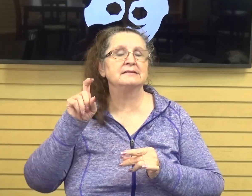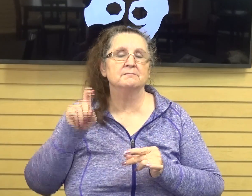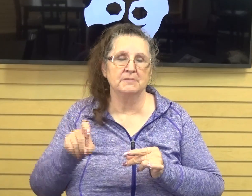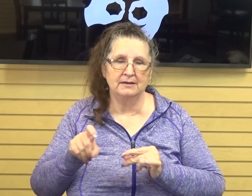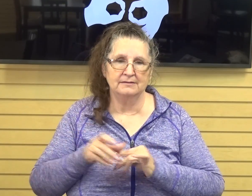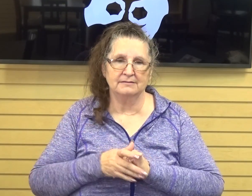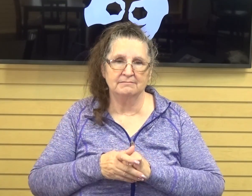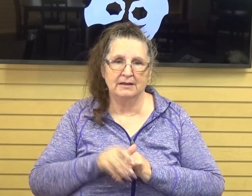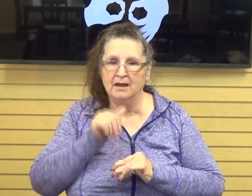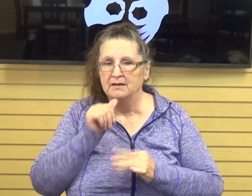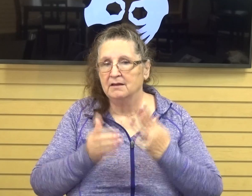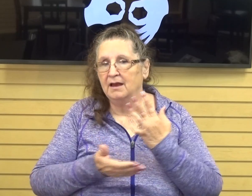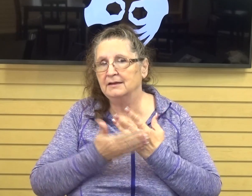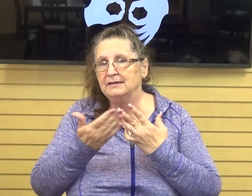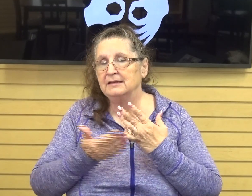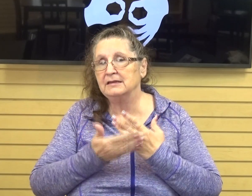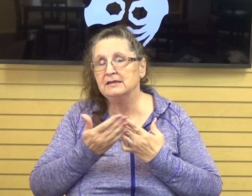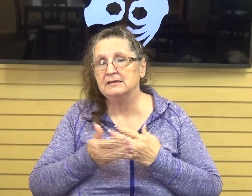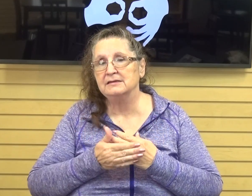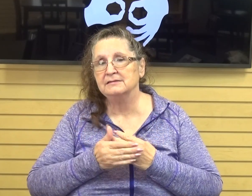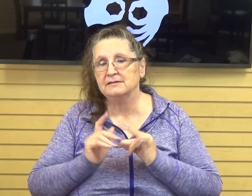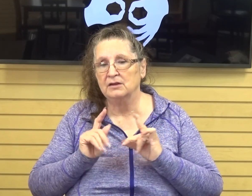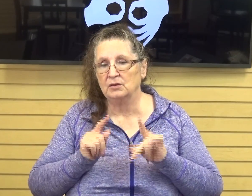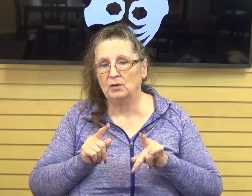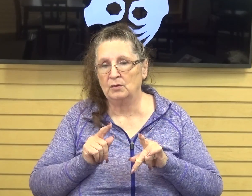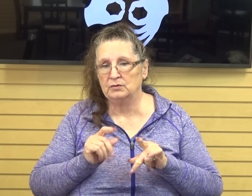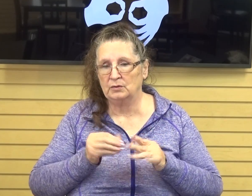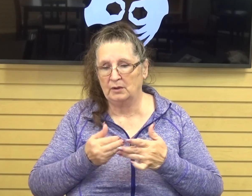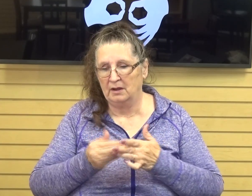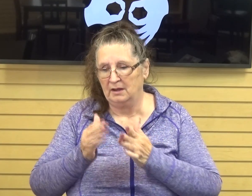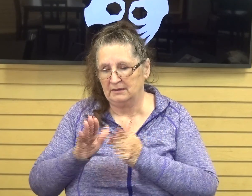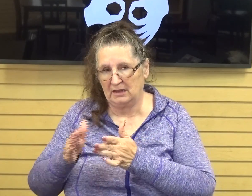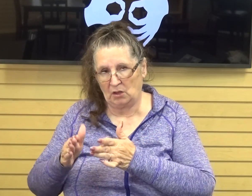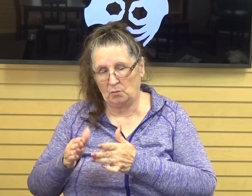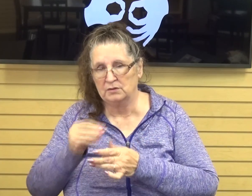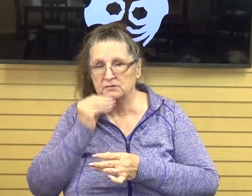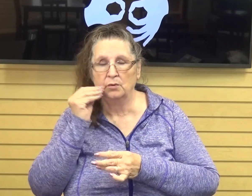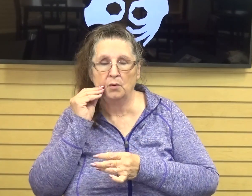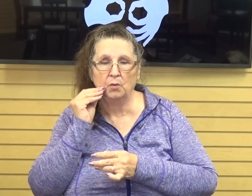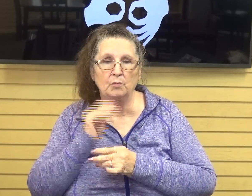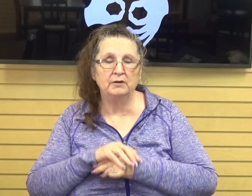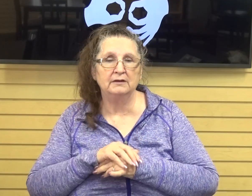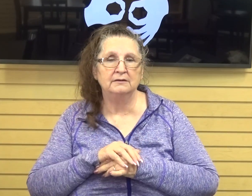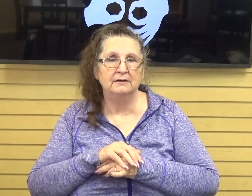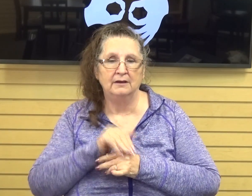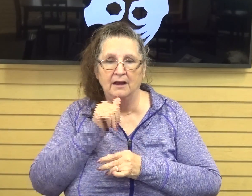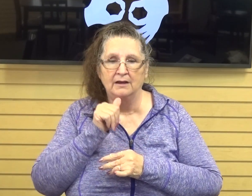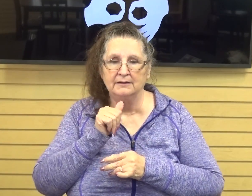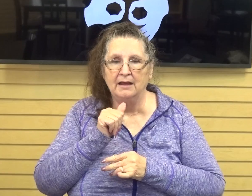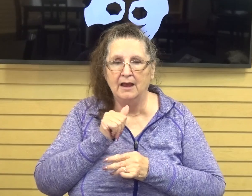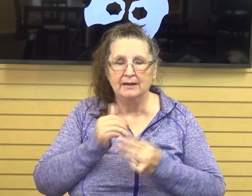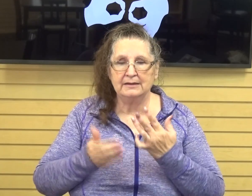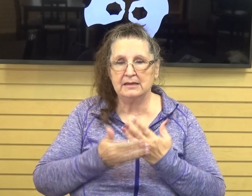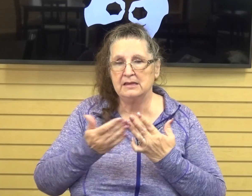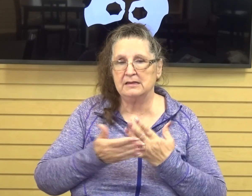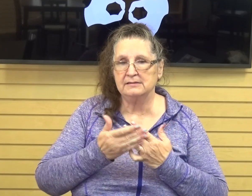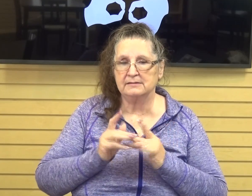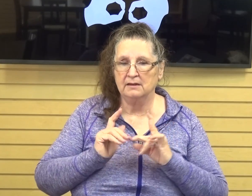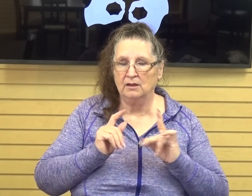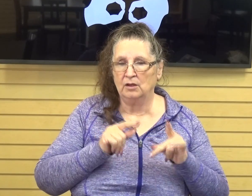easy to go to our neighbor's house. It is not easy to go to a